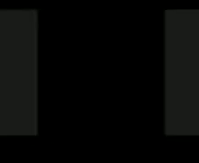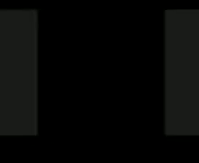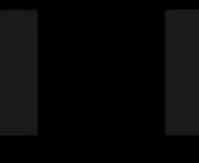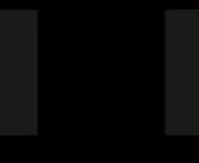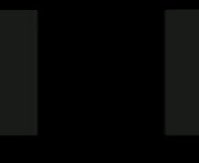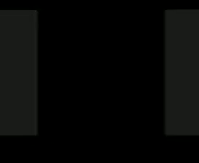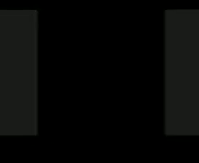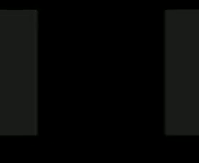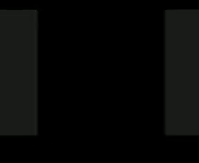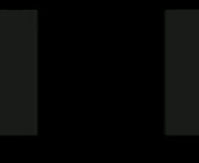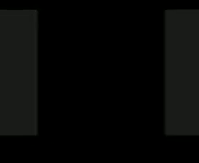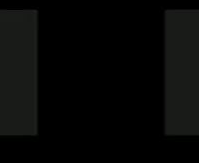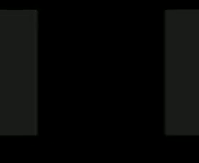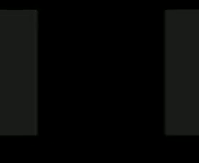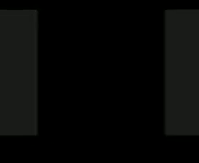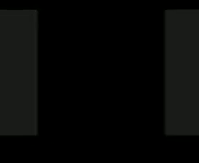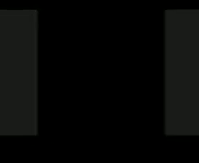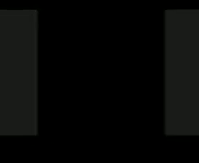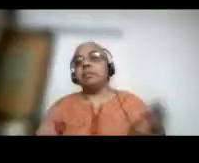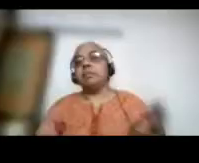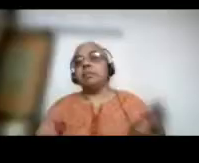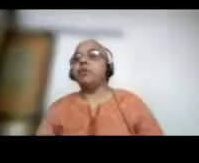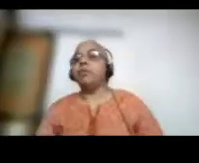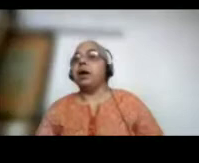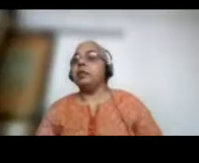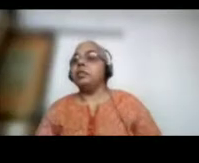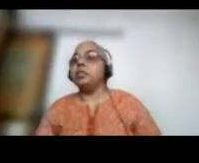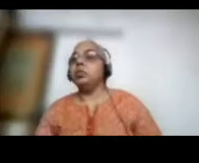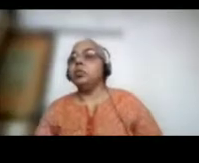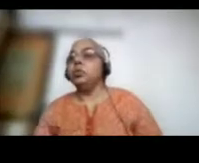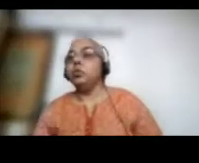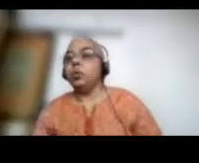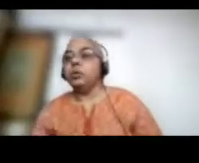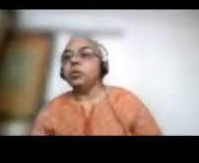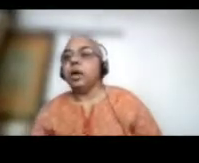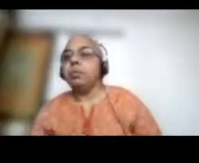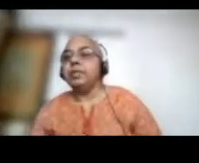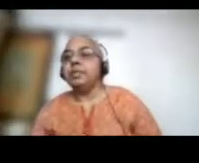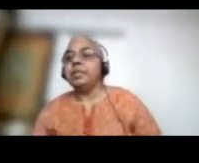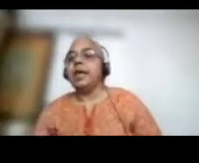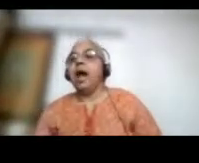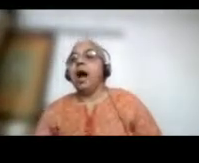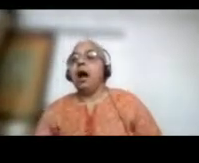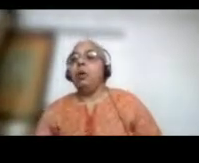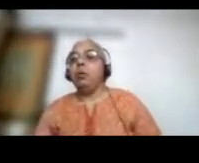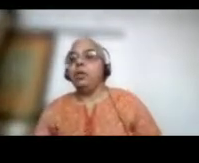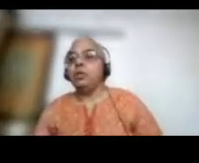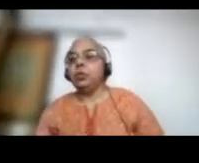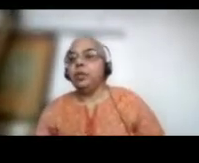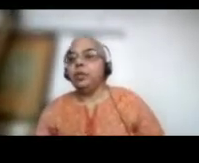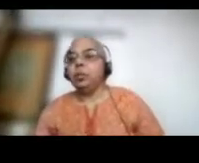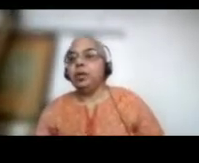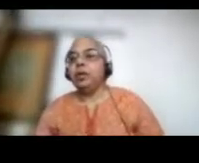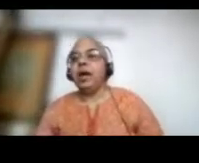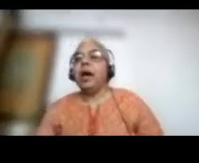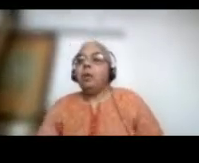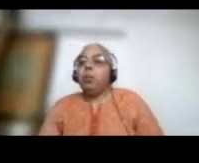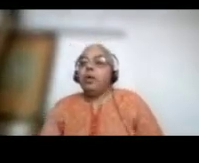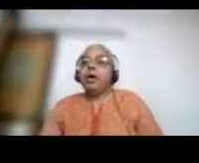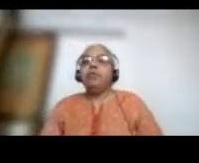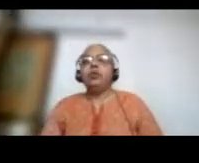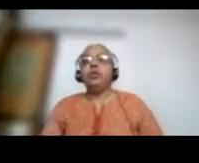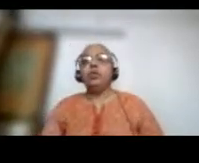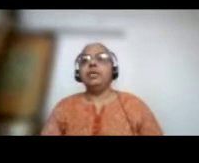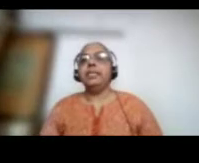sometimes environmentally. These are visitors from other schools who want to come and see how we are doing the work.